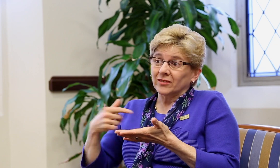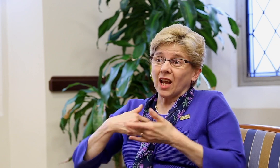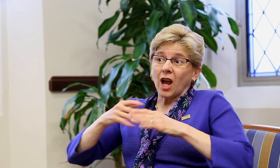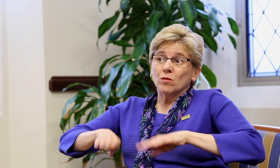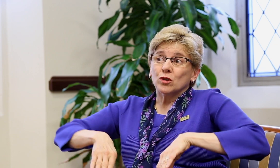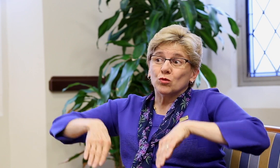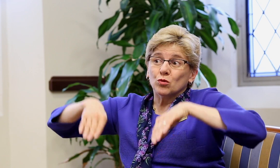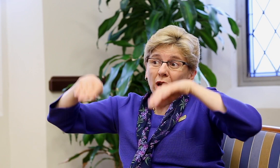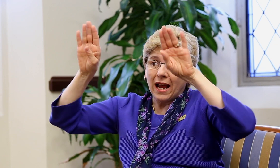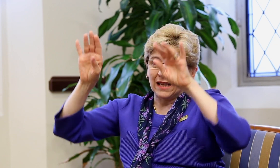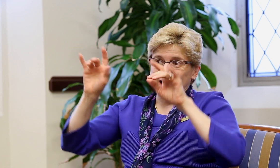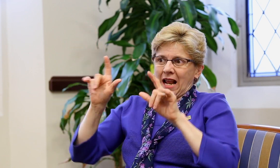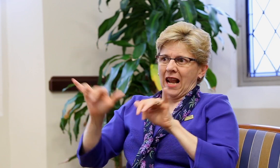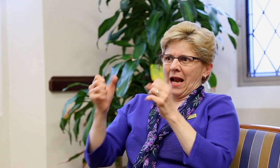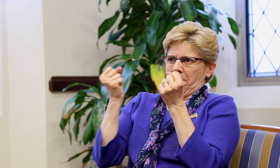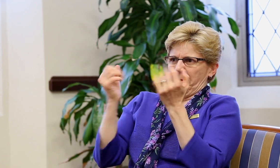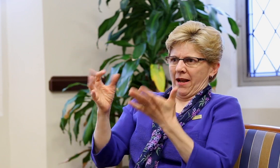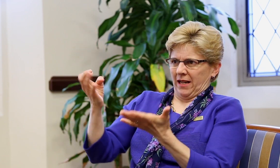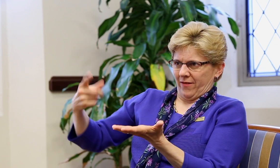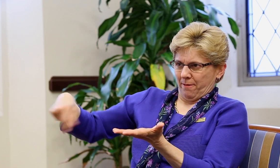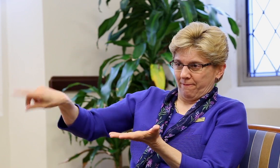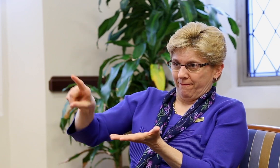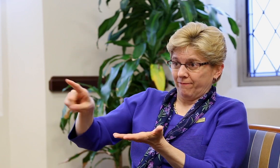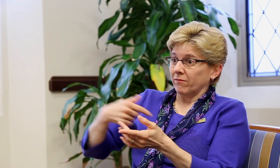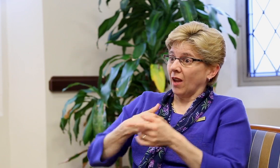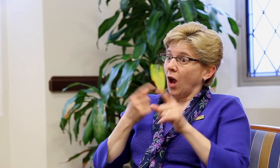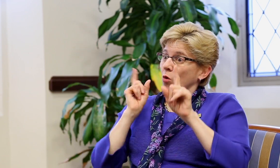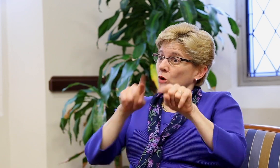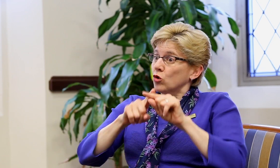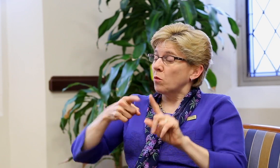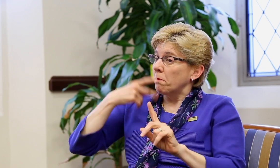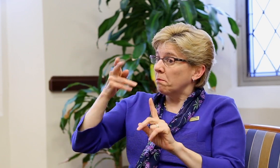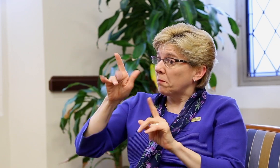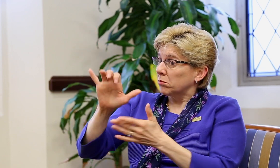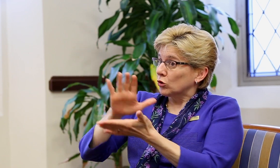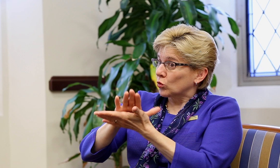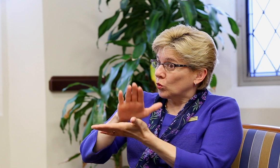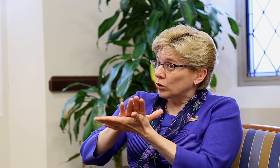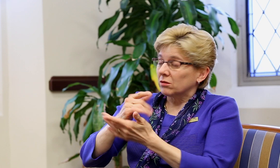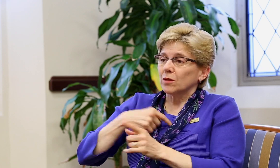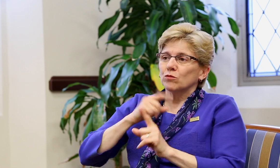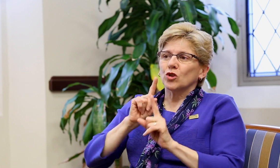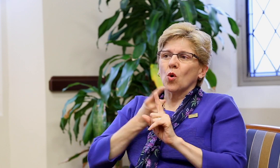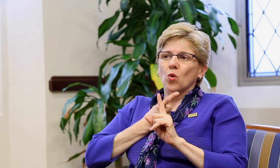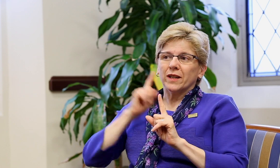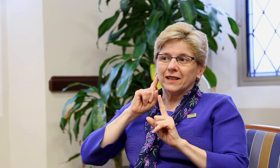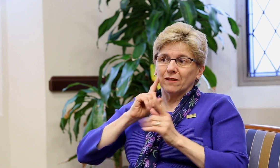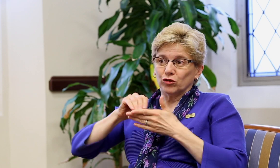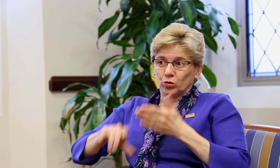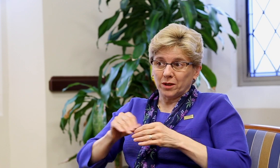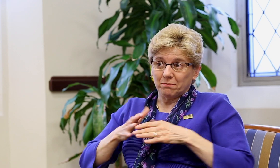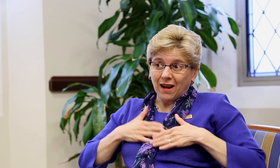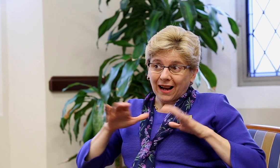as well. I was raised, as many of them have been raised, I went to a public school, and I was the only deaf student in my class.